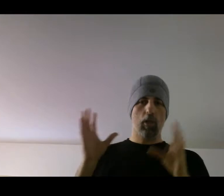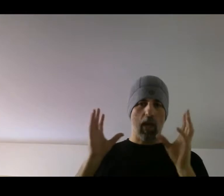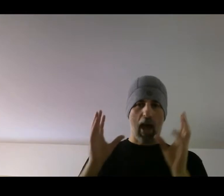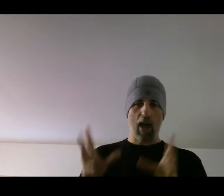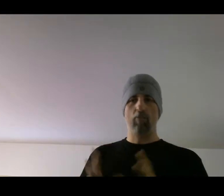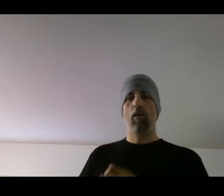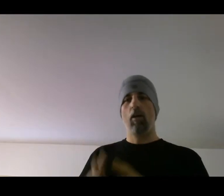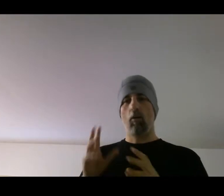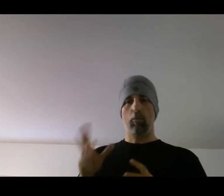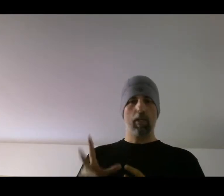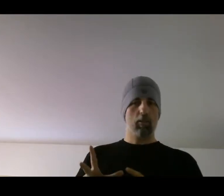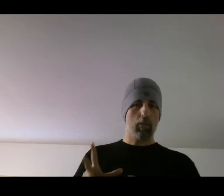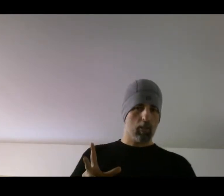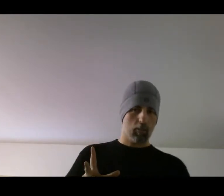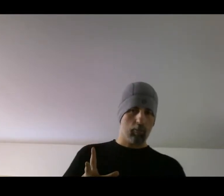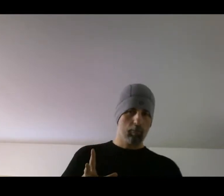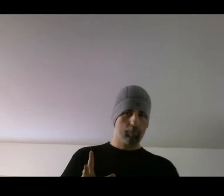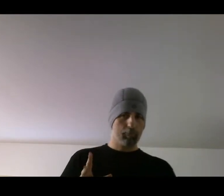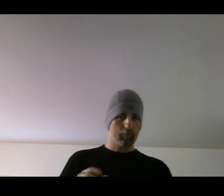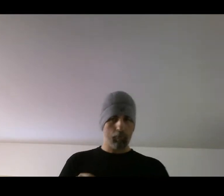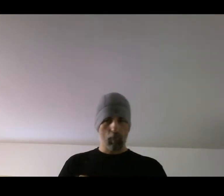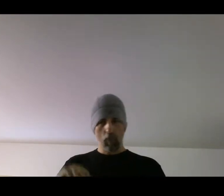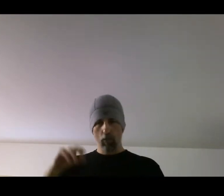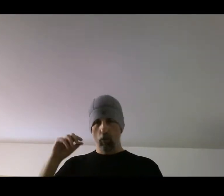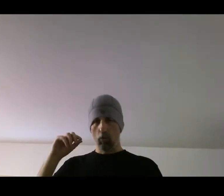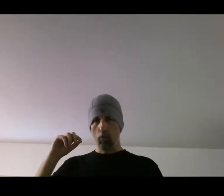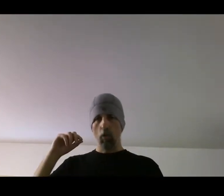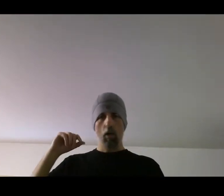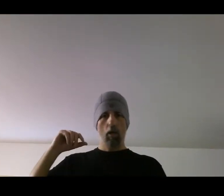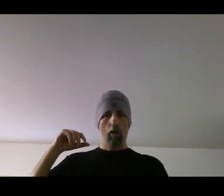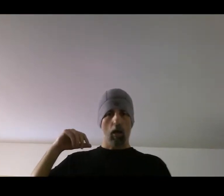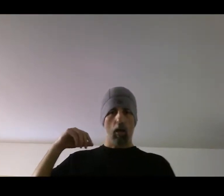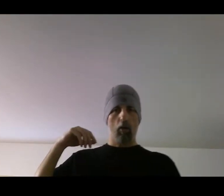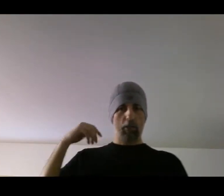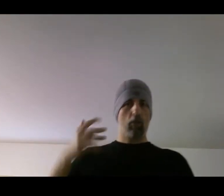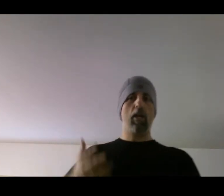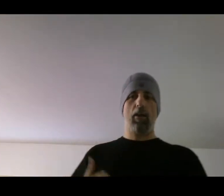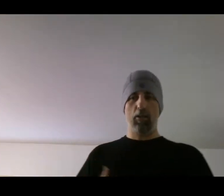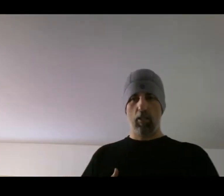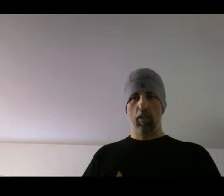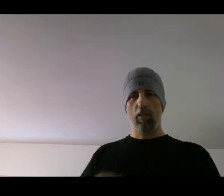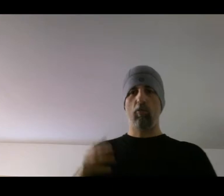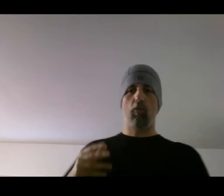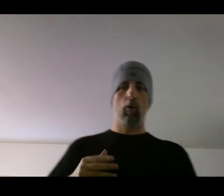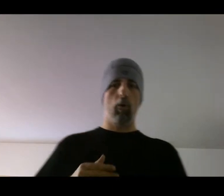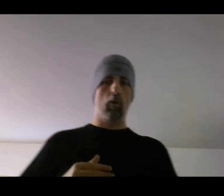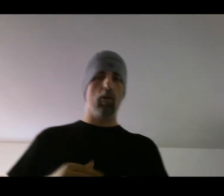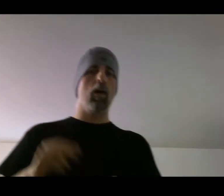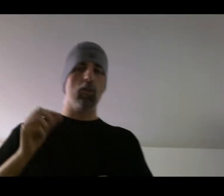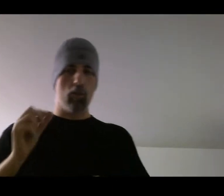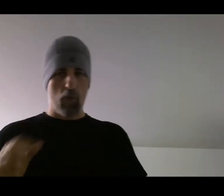going to have a replacement system to return energy in the form of adrenaline.